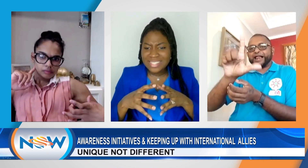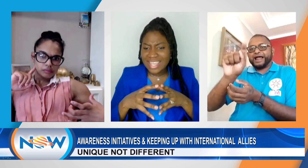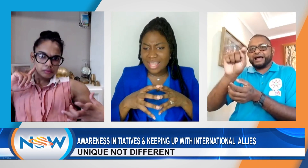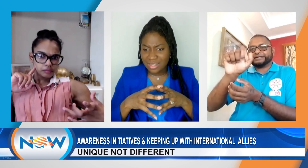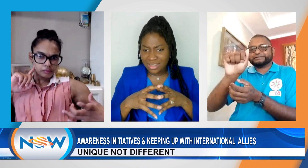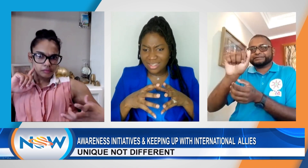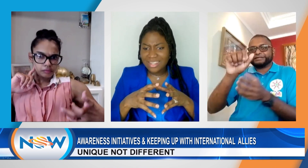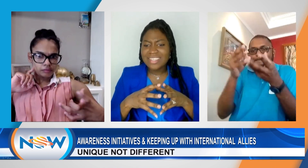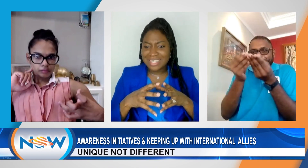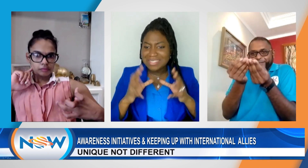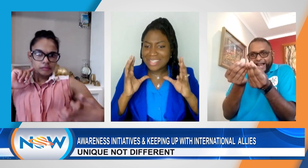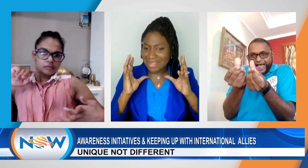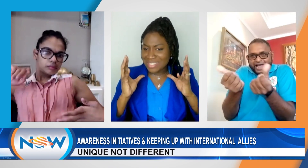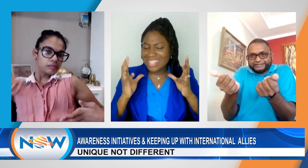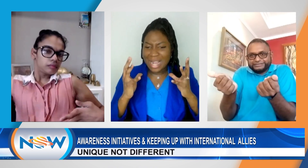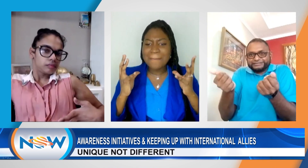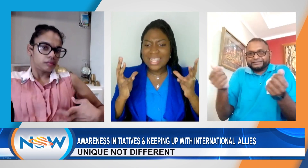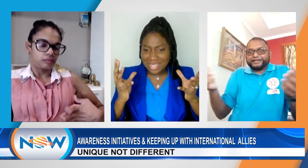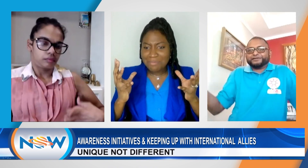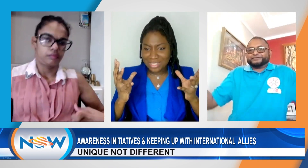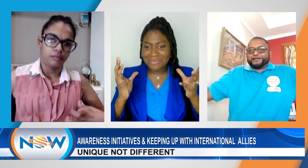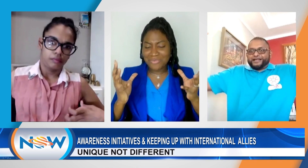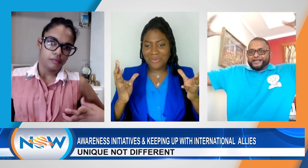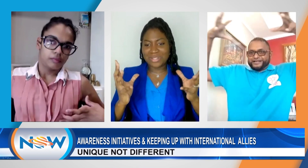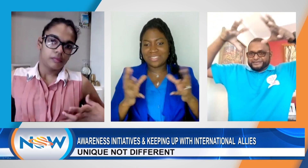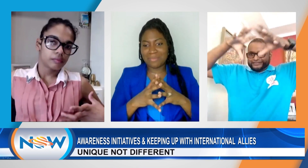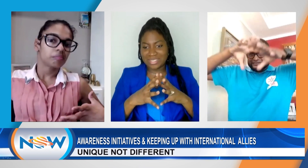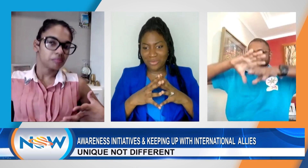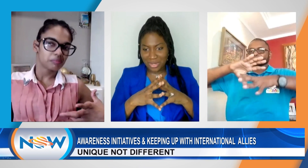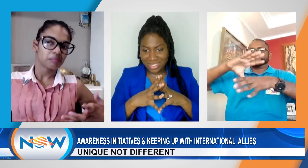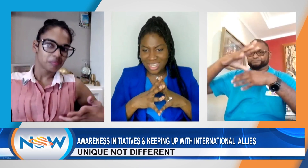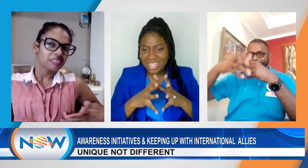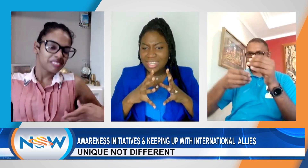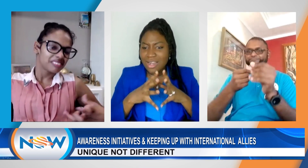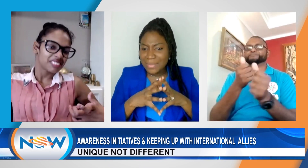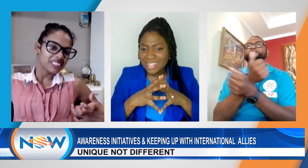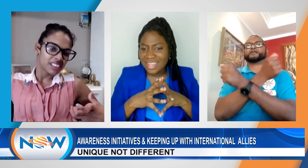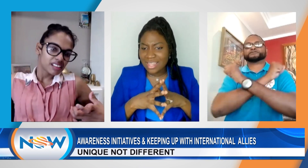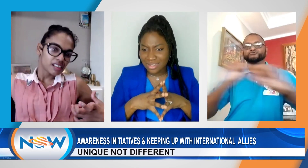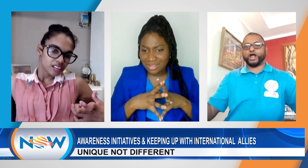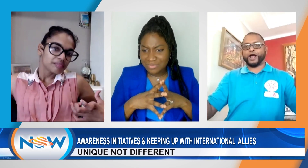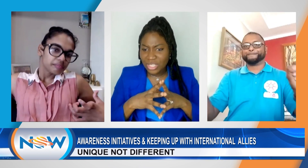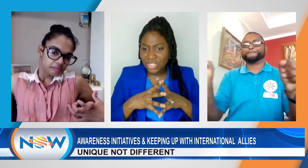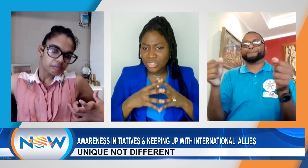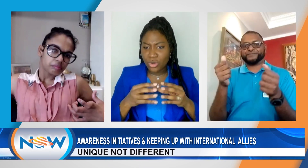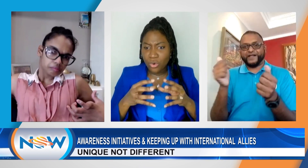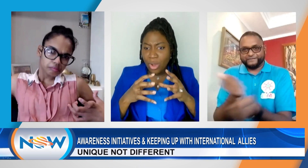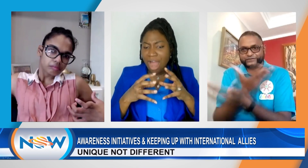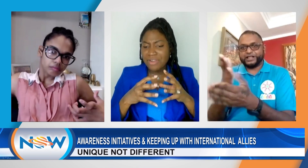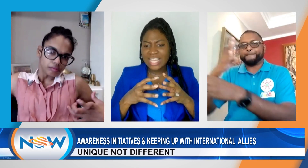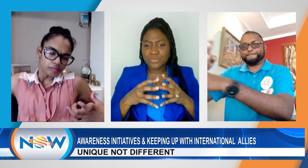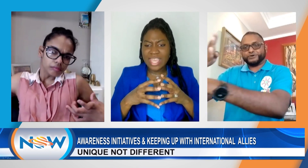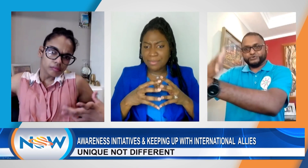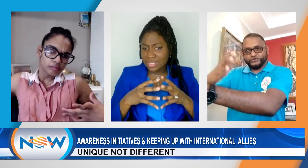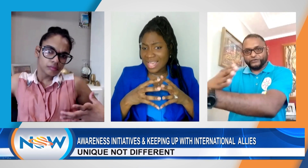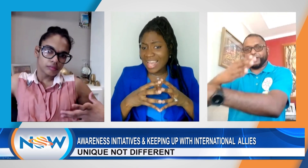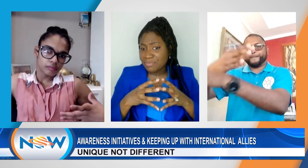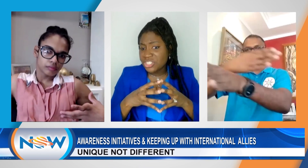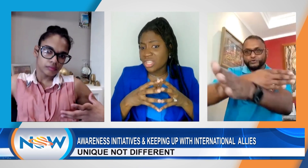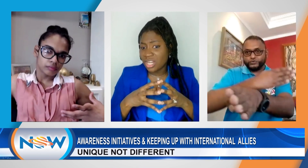together, yes, you see, like a melting pot, for want of a better word, in coming together, you know, I realized we're able to help each other